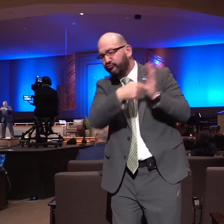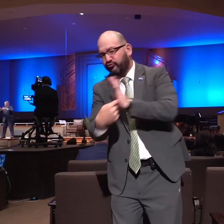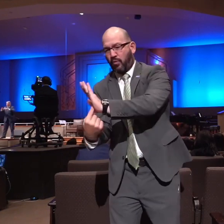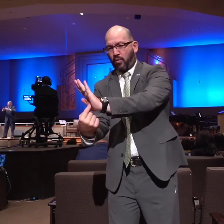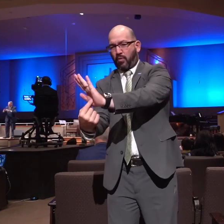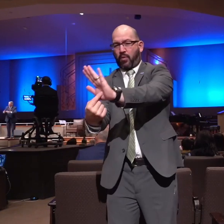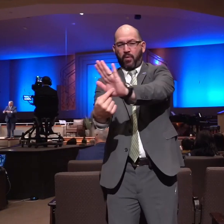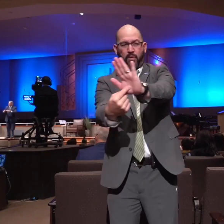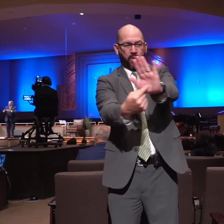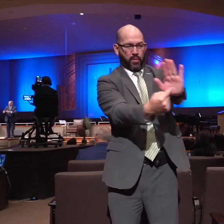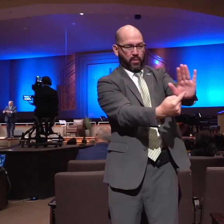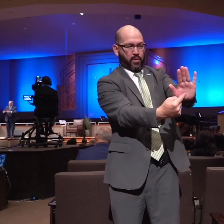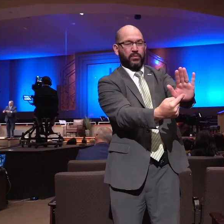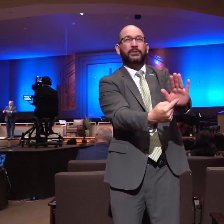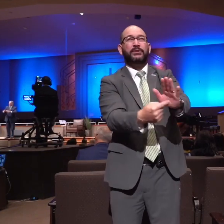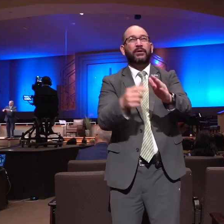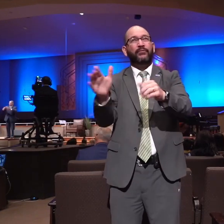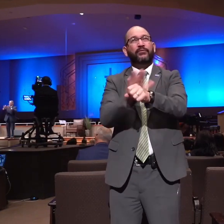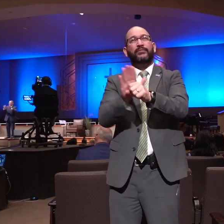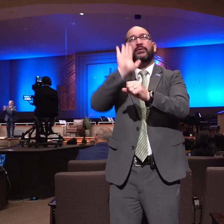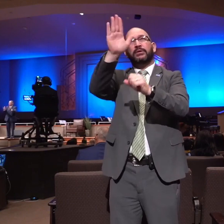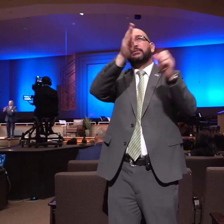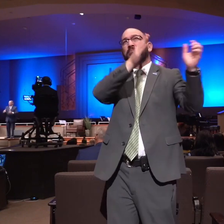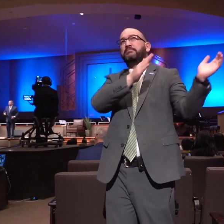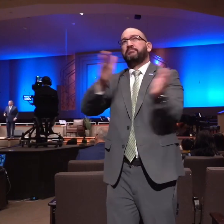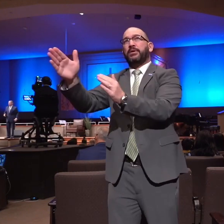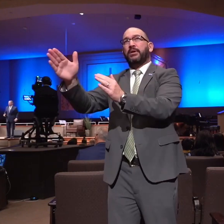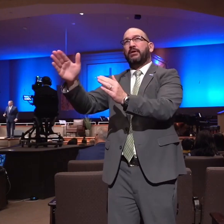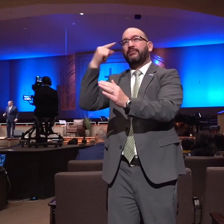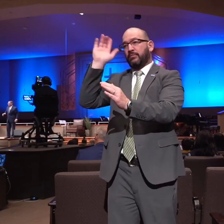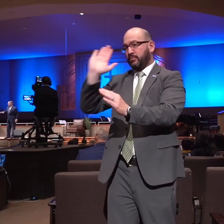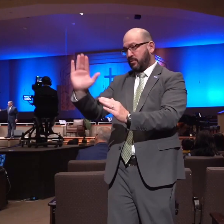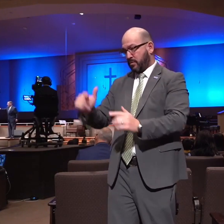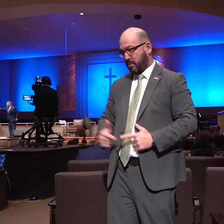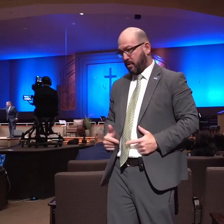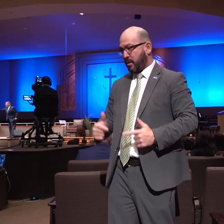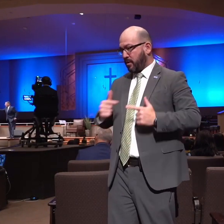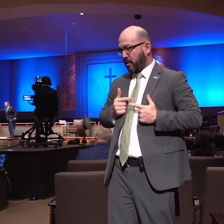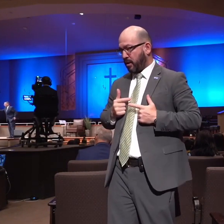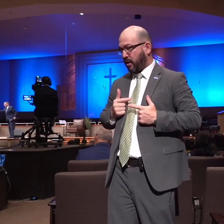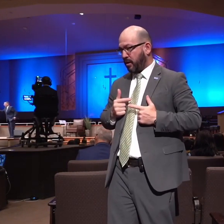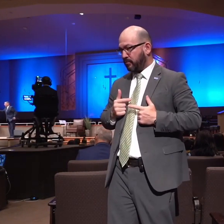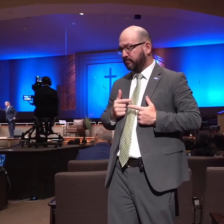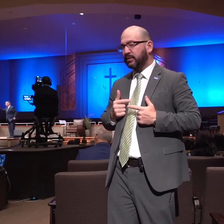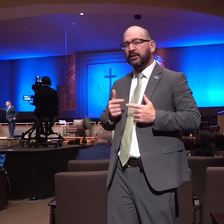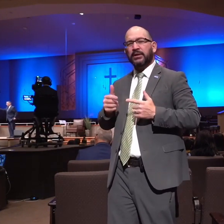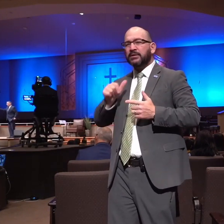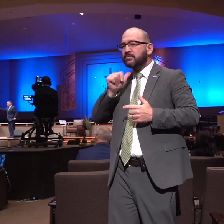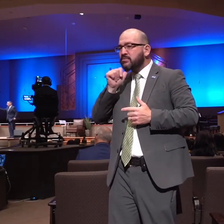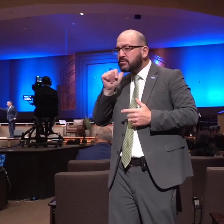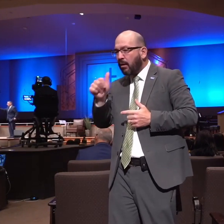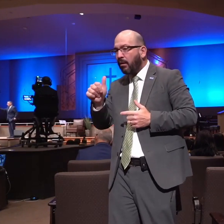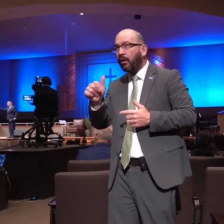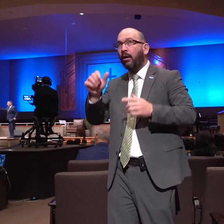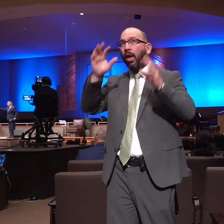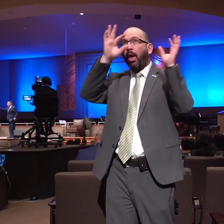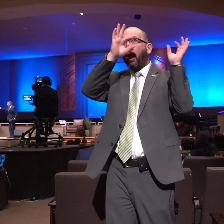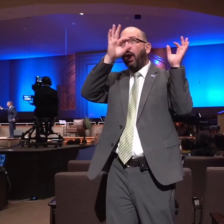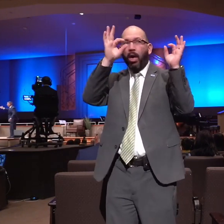plan that god has created you for let's not distort our purpose and come to some